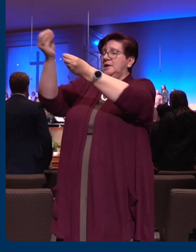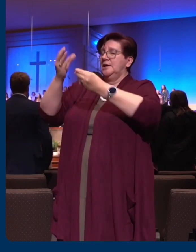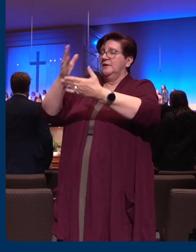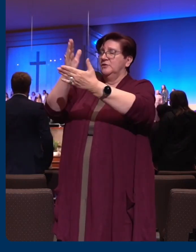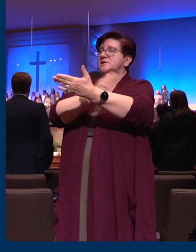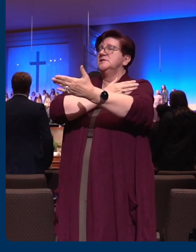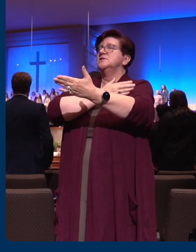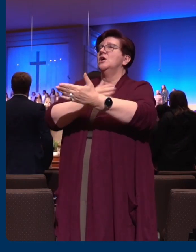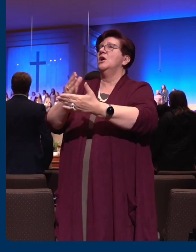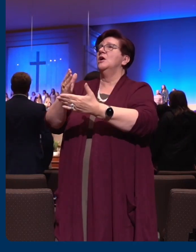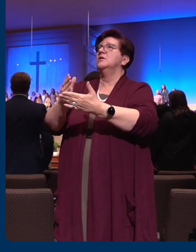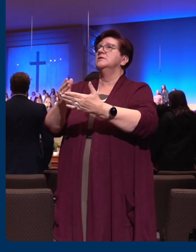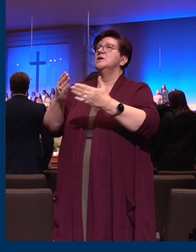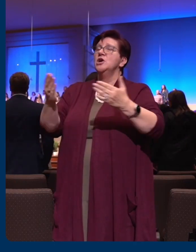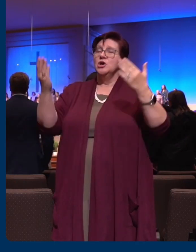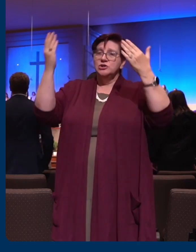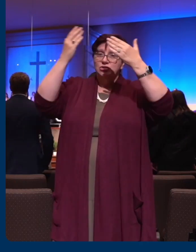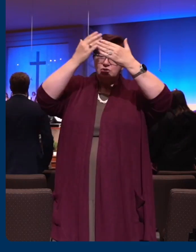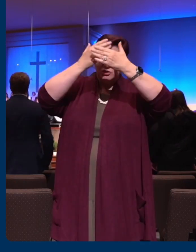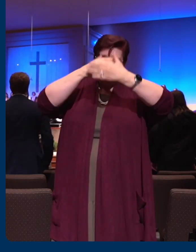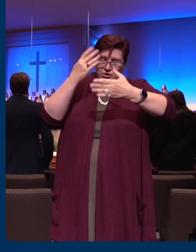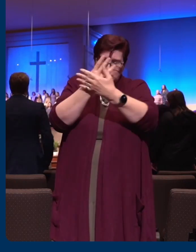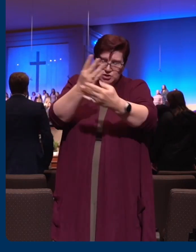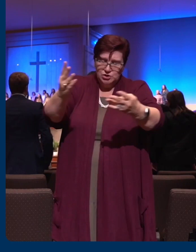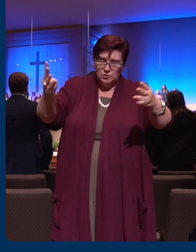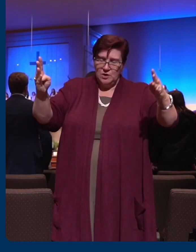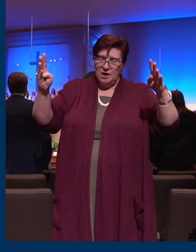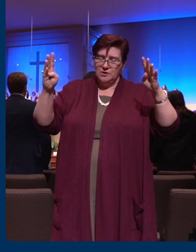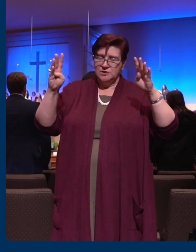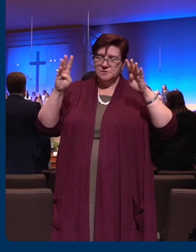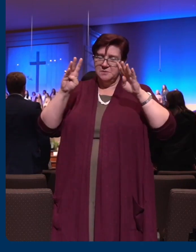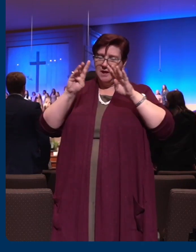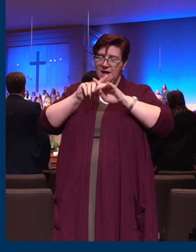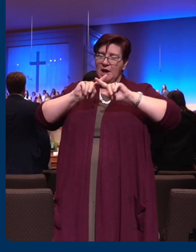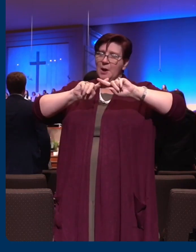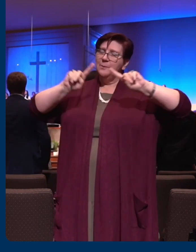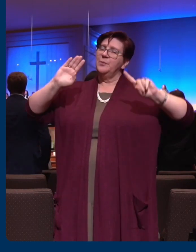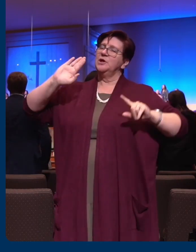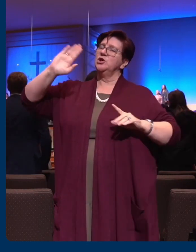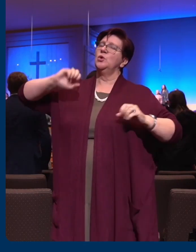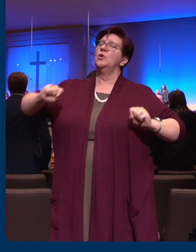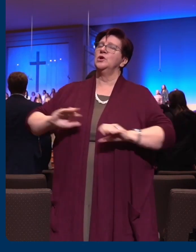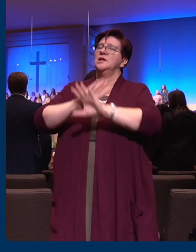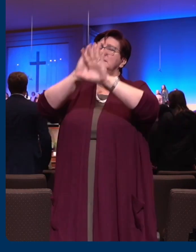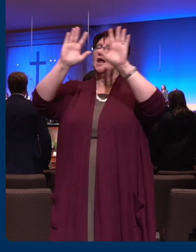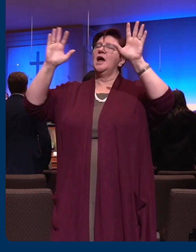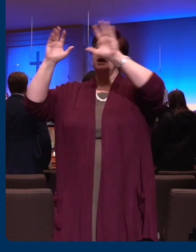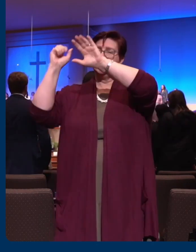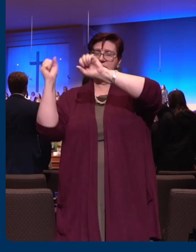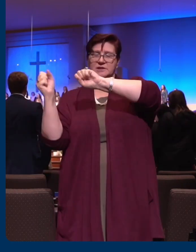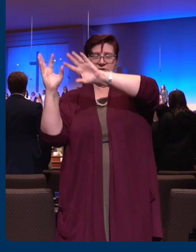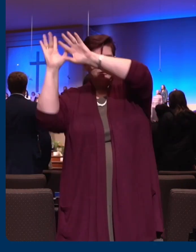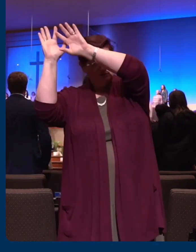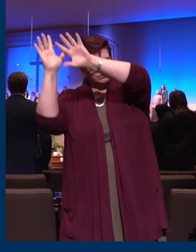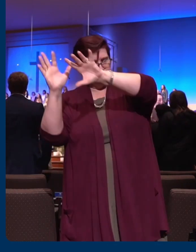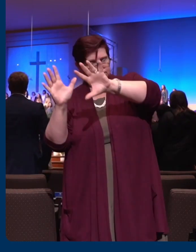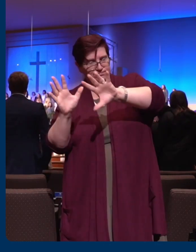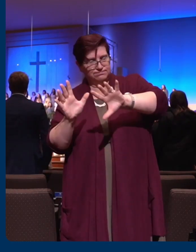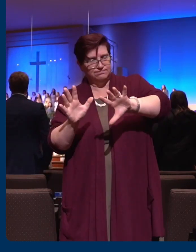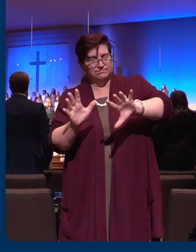darkness fills the night, it cannot hide the light. Whom